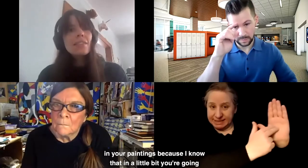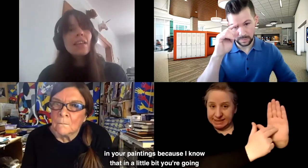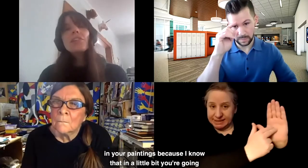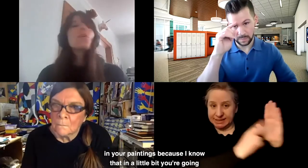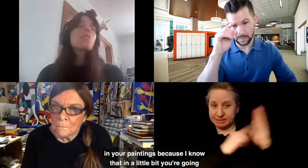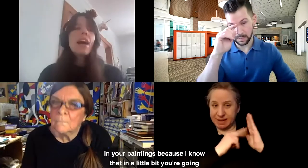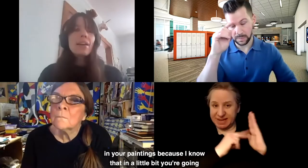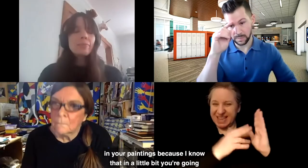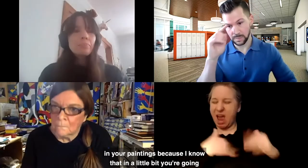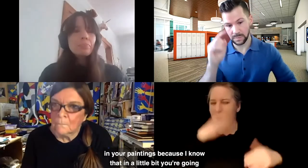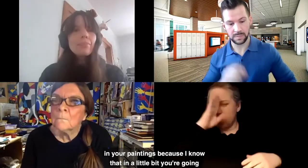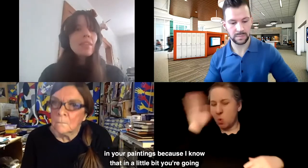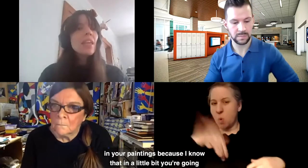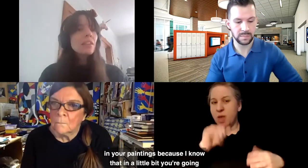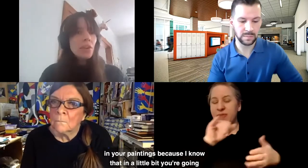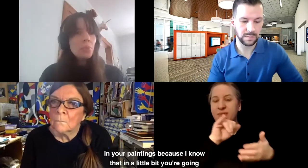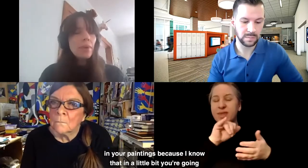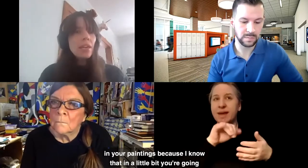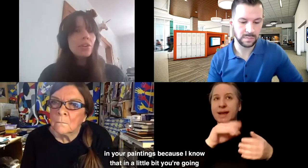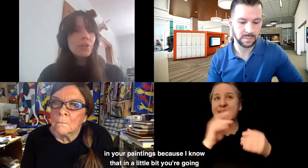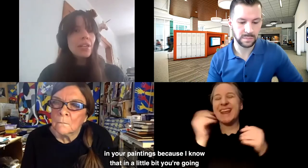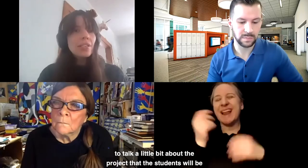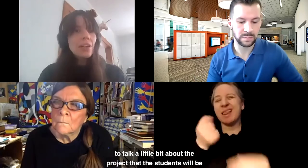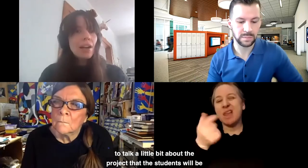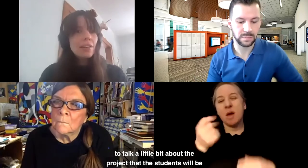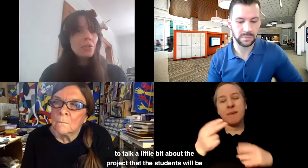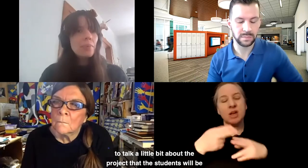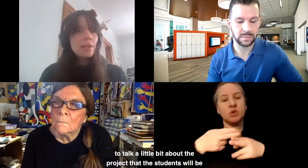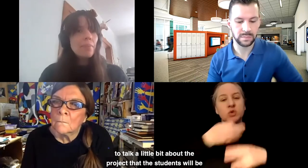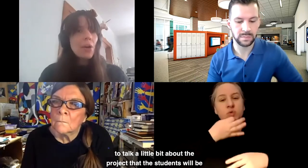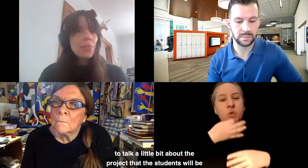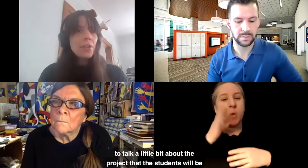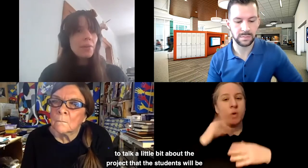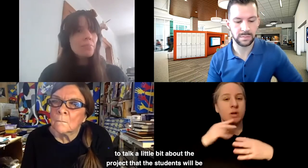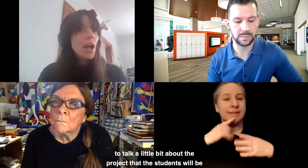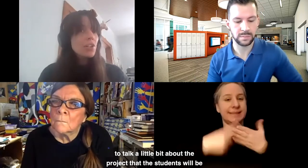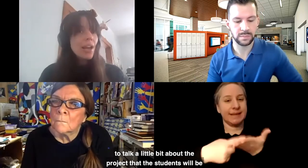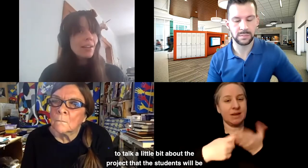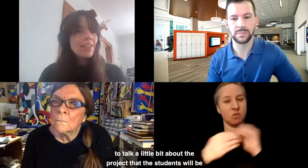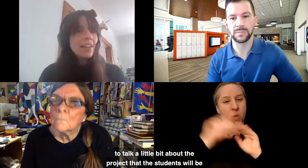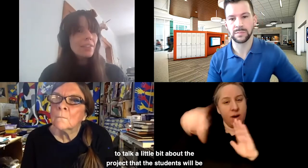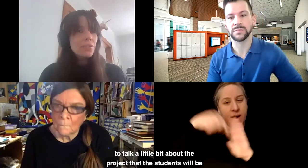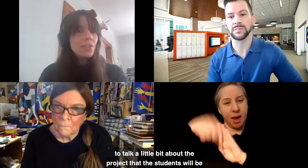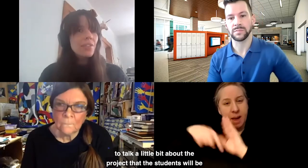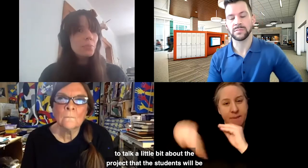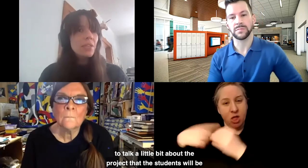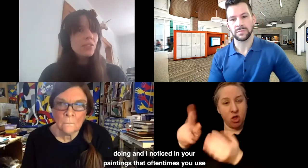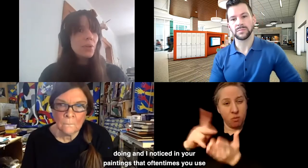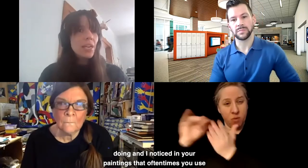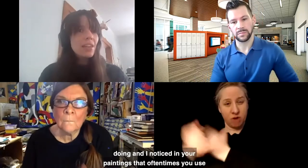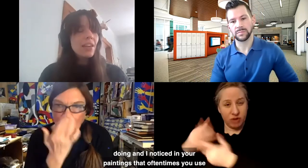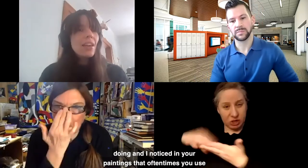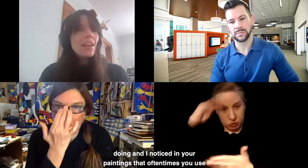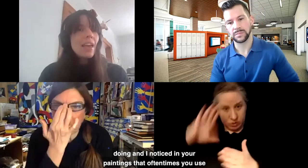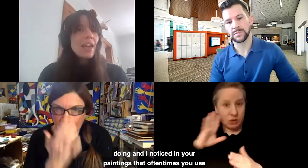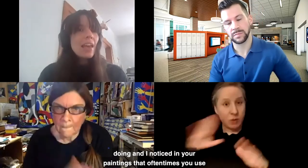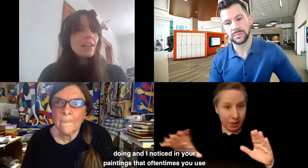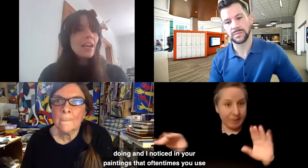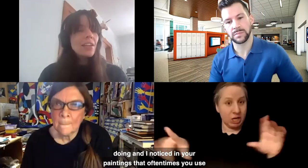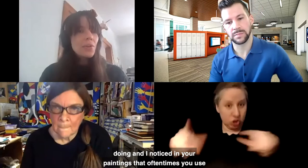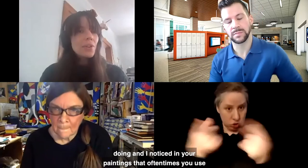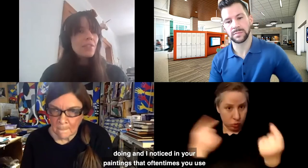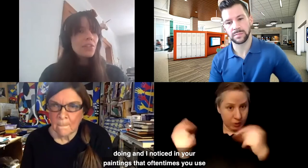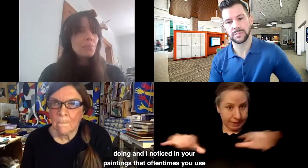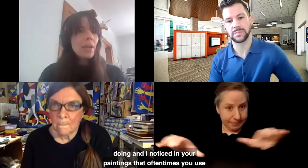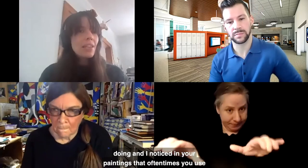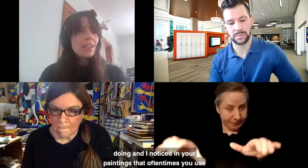Because I know that in a little bit, you're going to talk a little bit about the project that the students will be doing. And